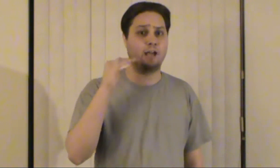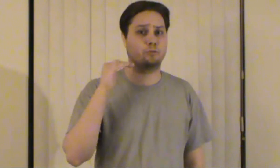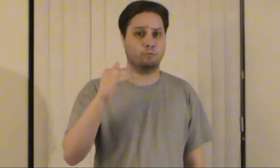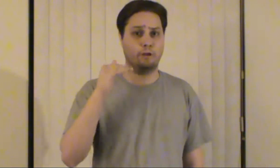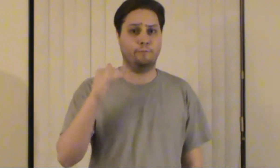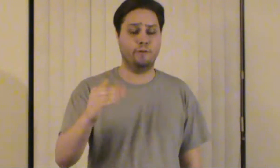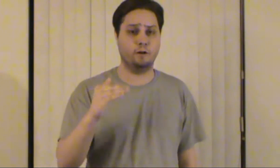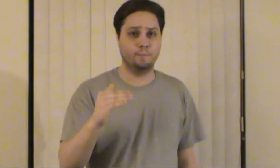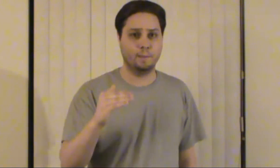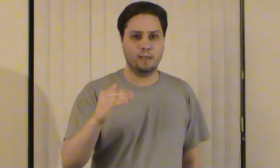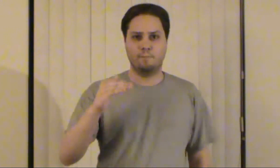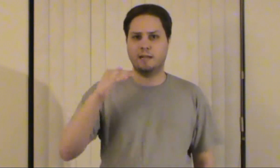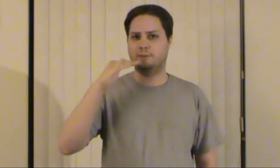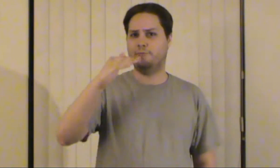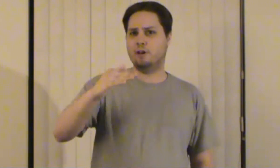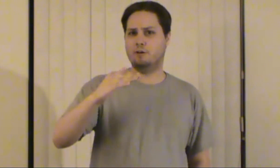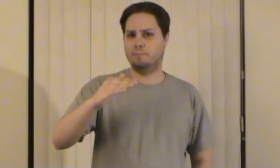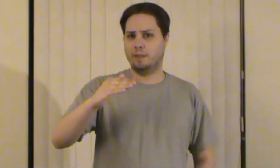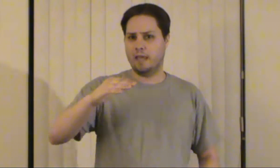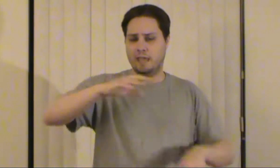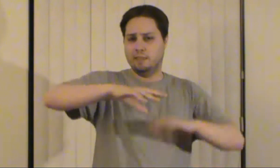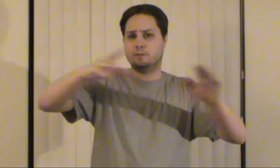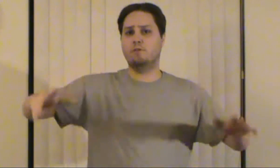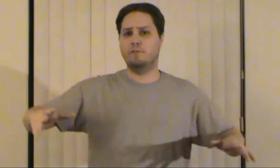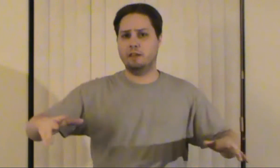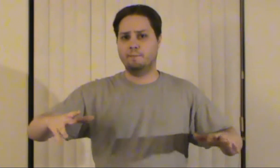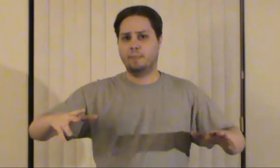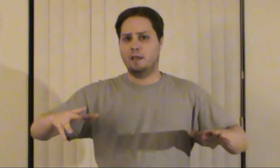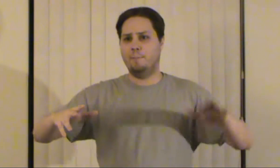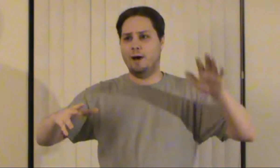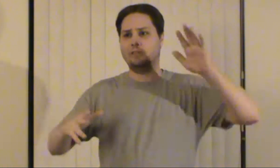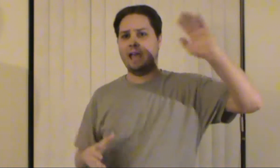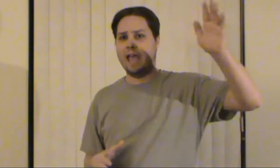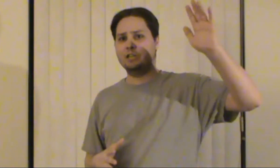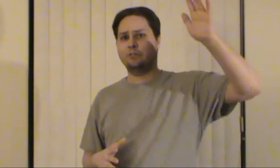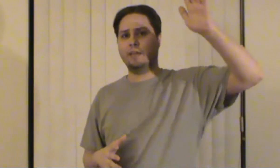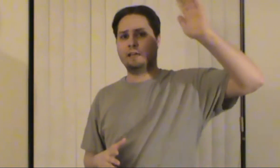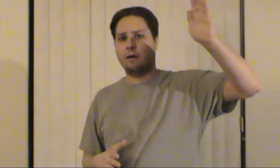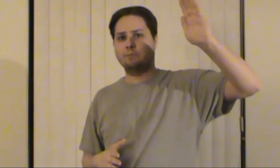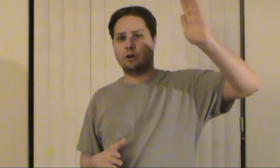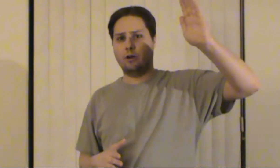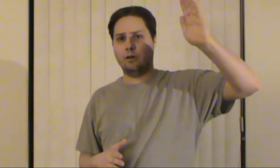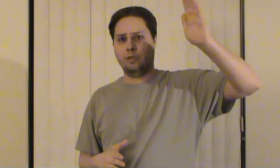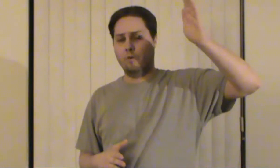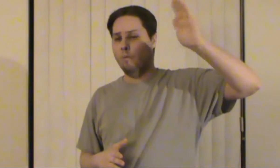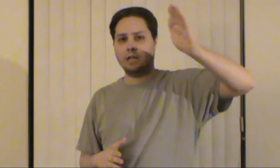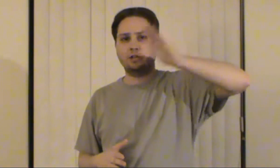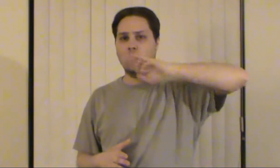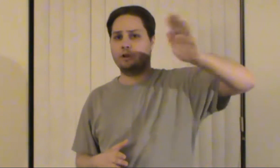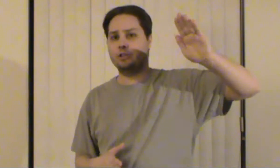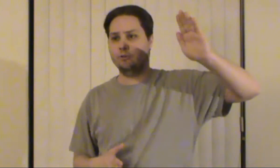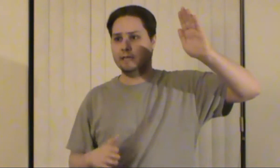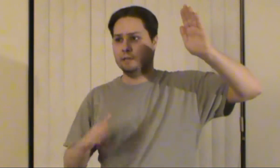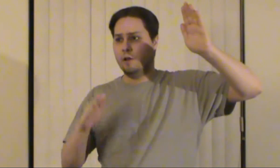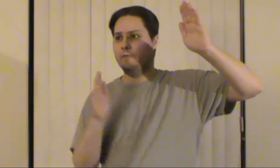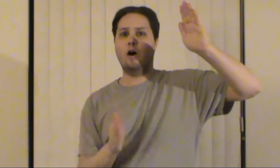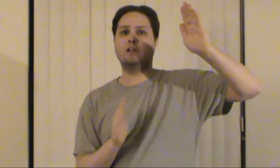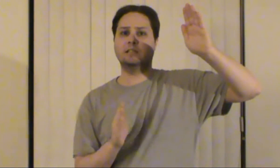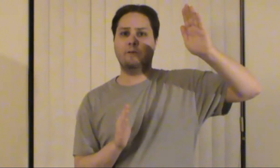actual real film but it's a film in this movie about this angel that comes to earth watching over humans falls in